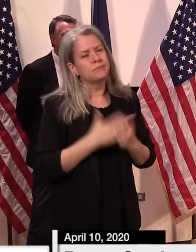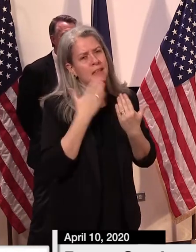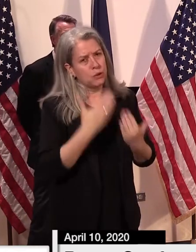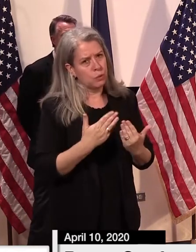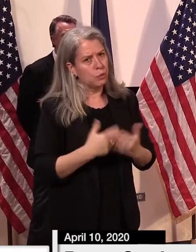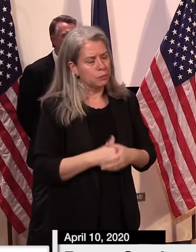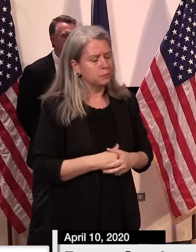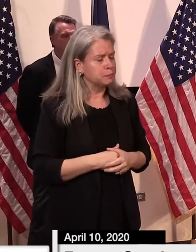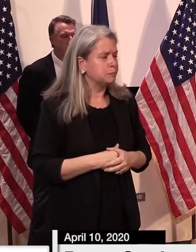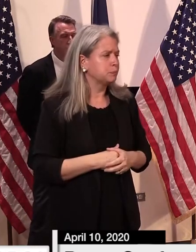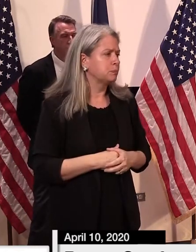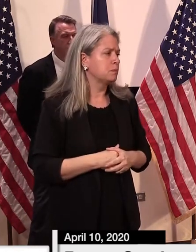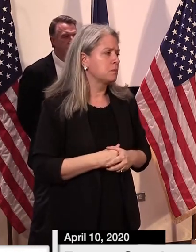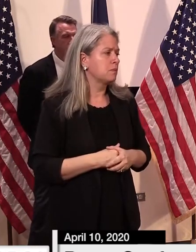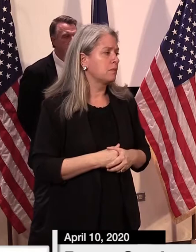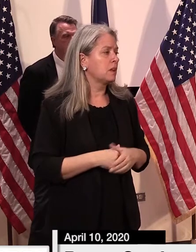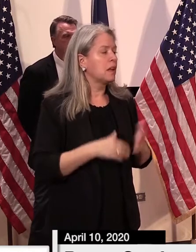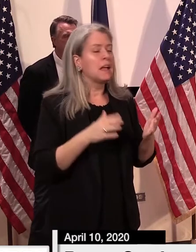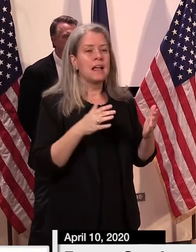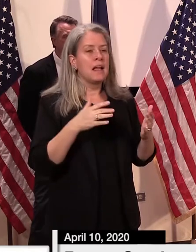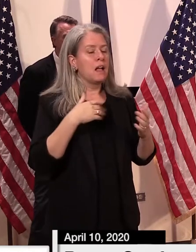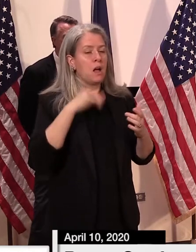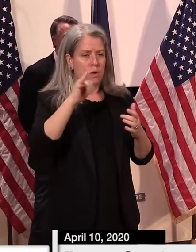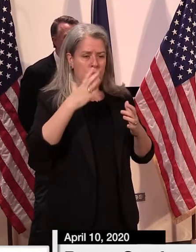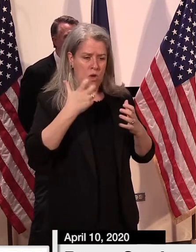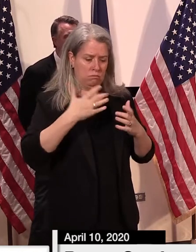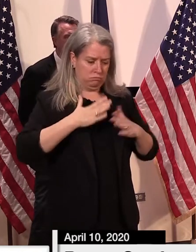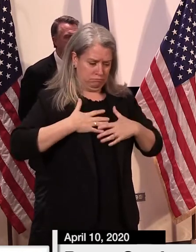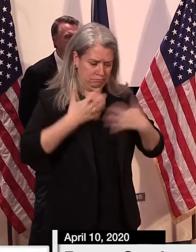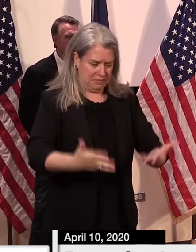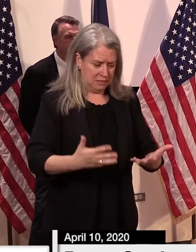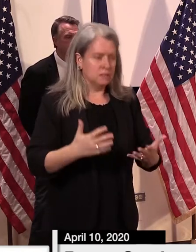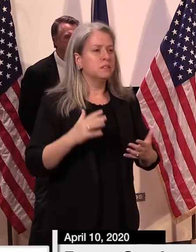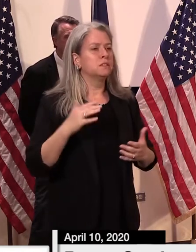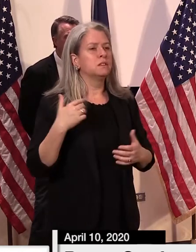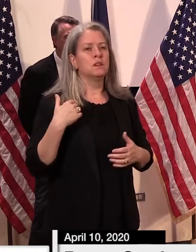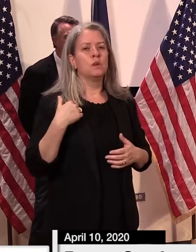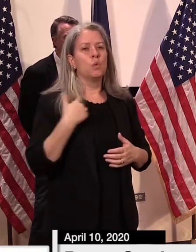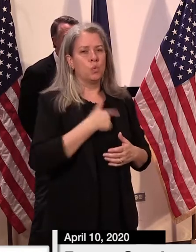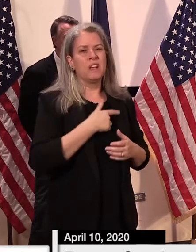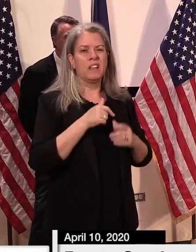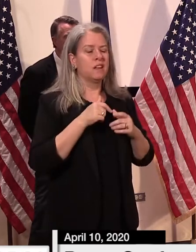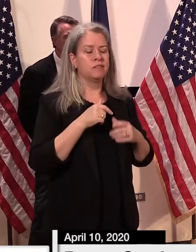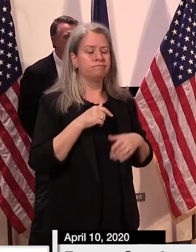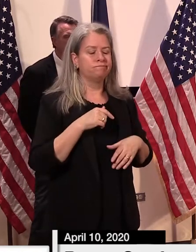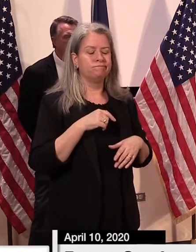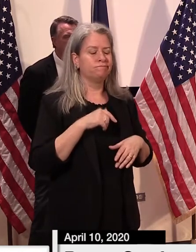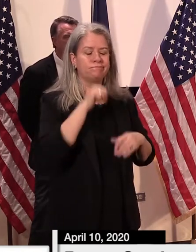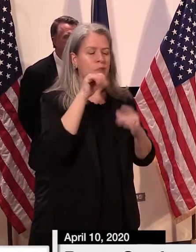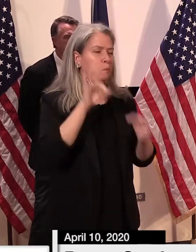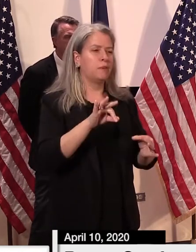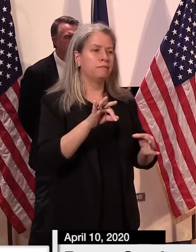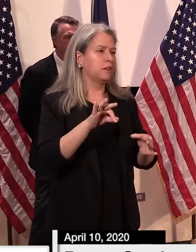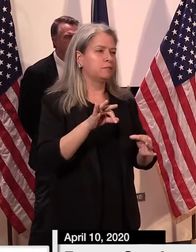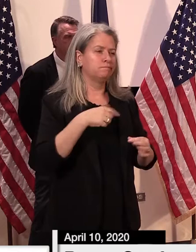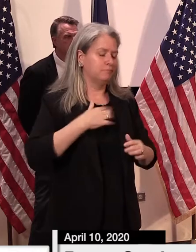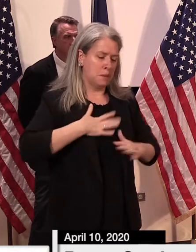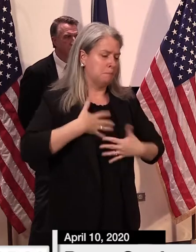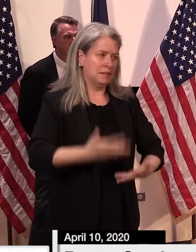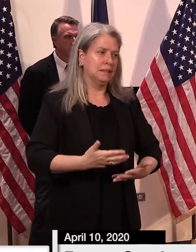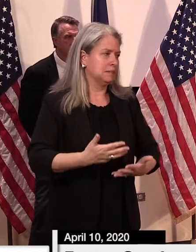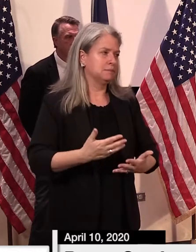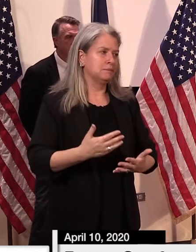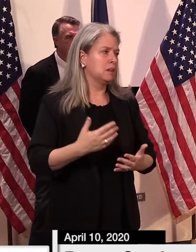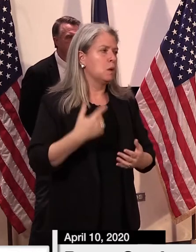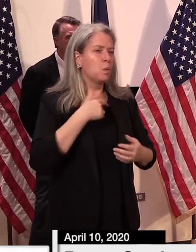we can do better and we will do better, and every day we are looking at different ways to